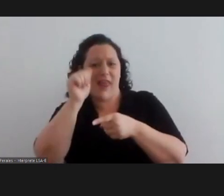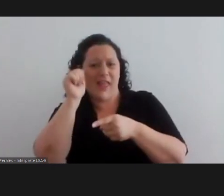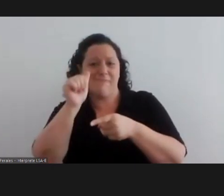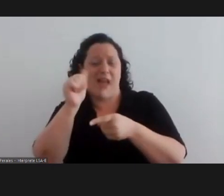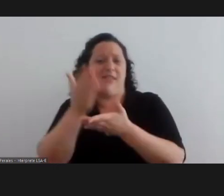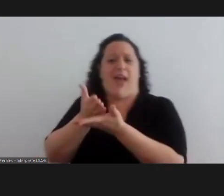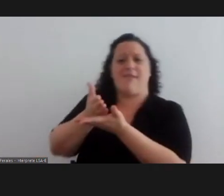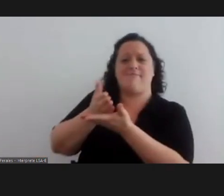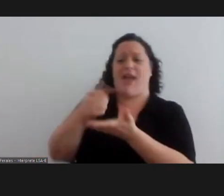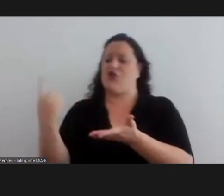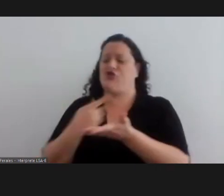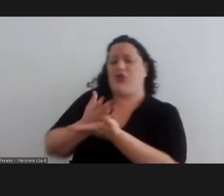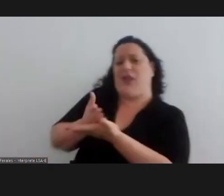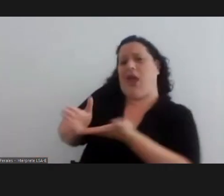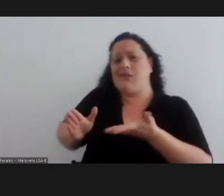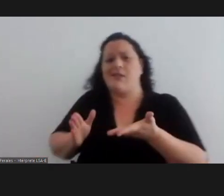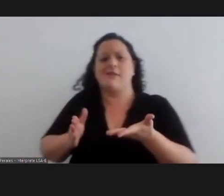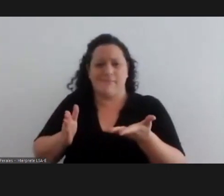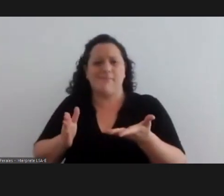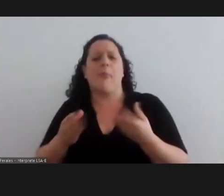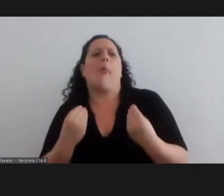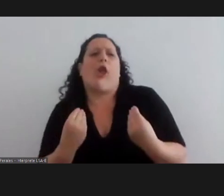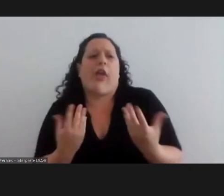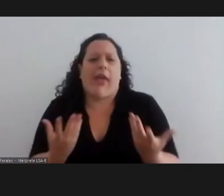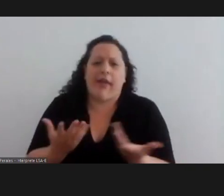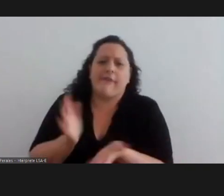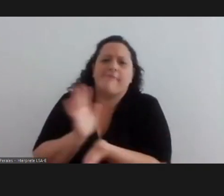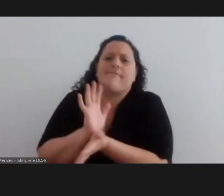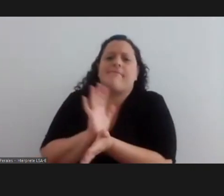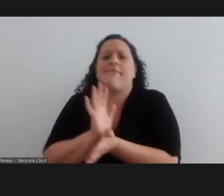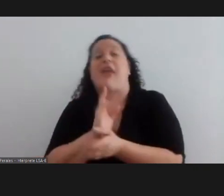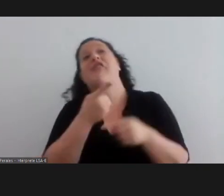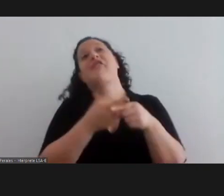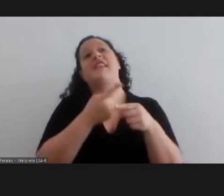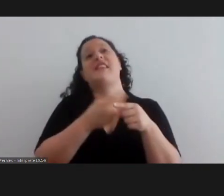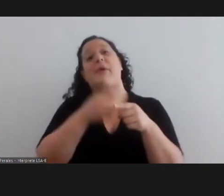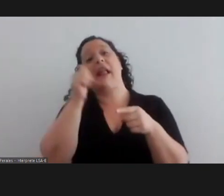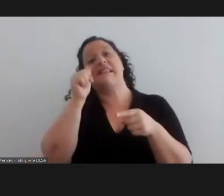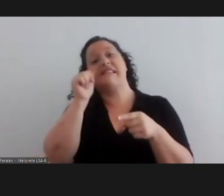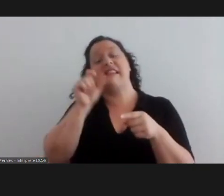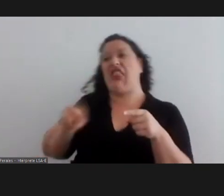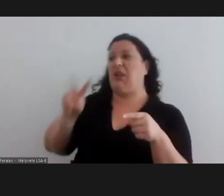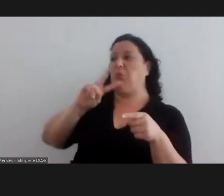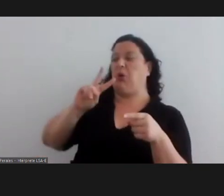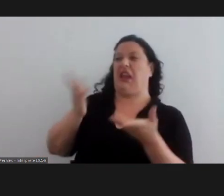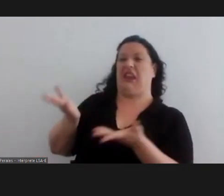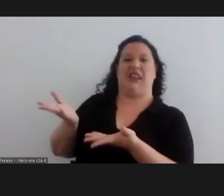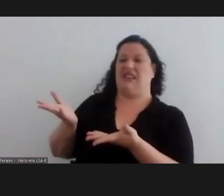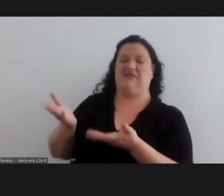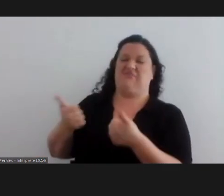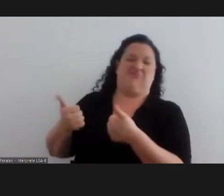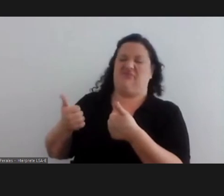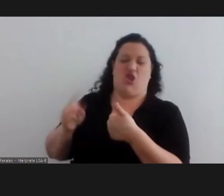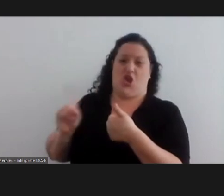of the mar del plata film festival at some point we were not part of the festival because women's film